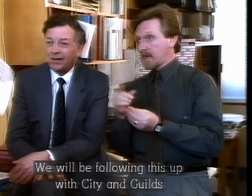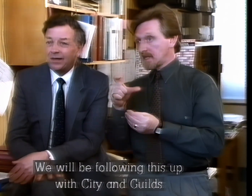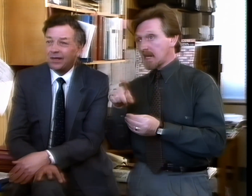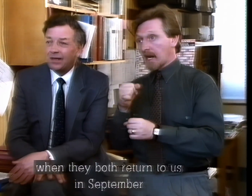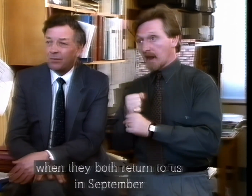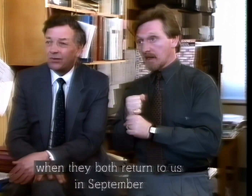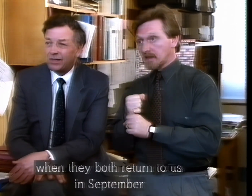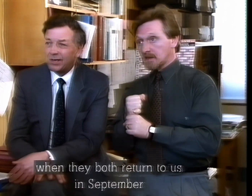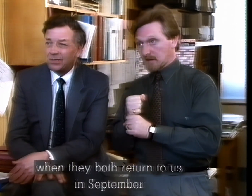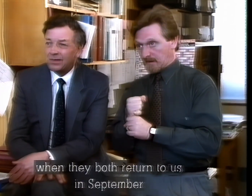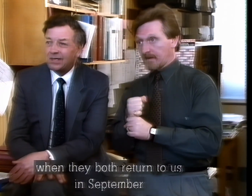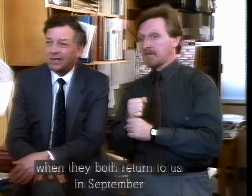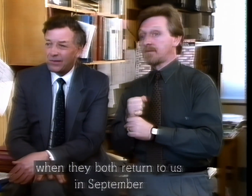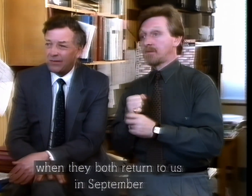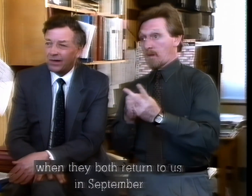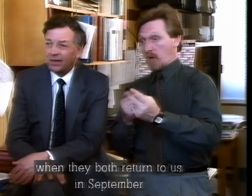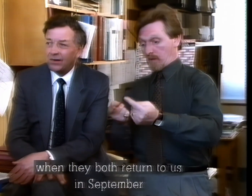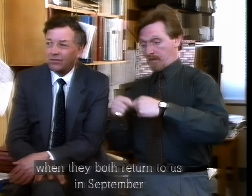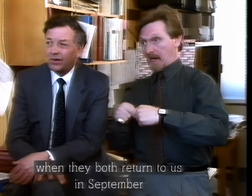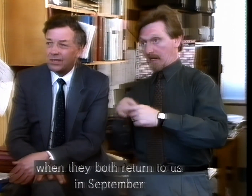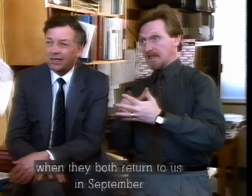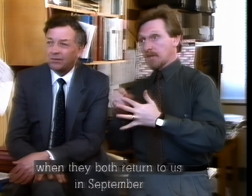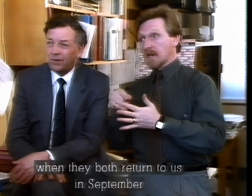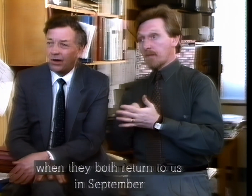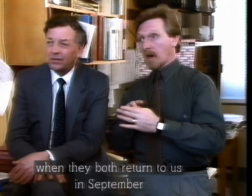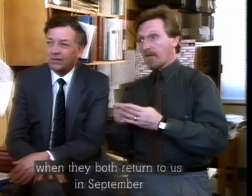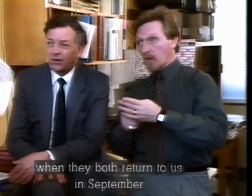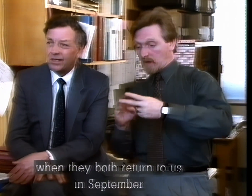they both return to us in September for the second part of the course.